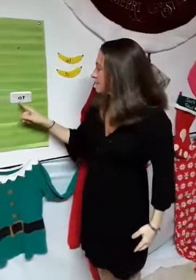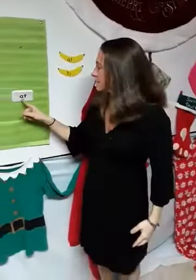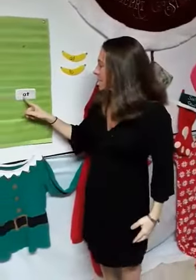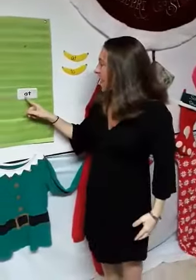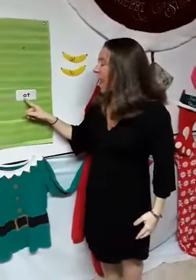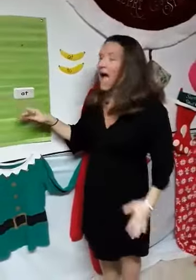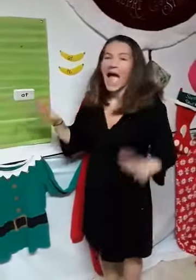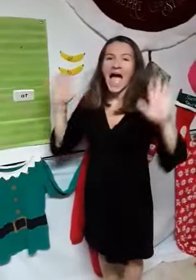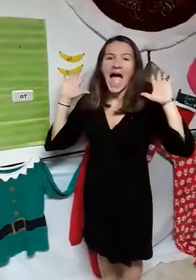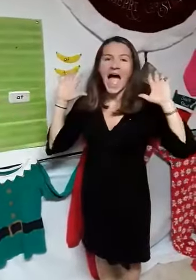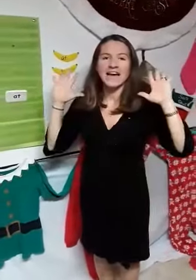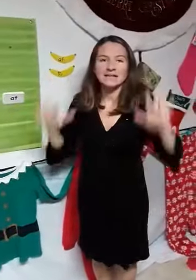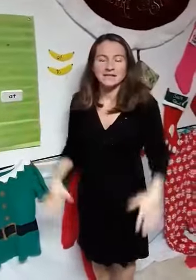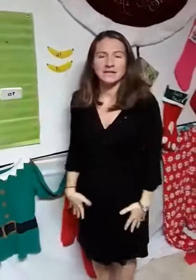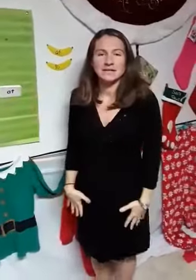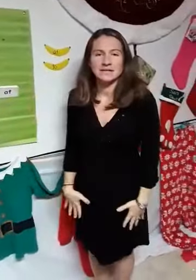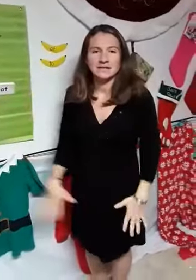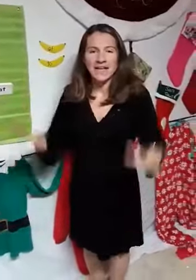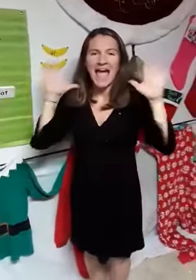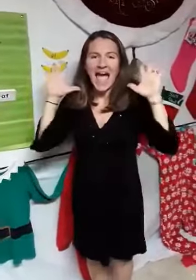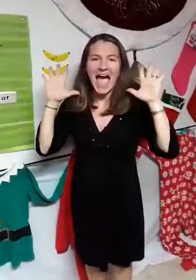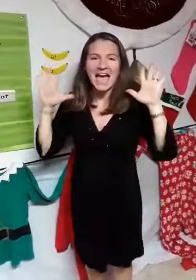At, at.